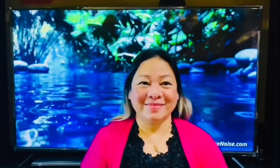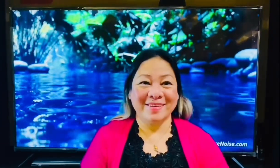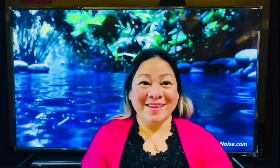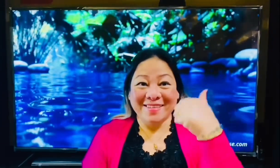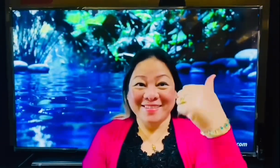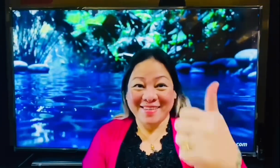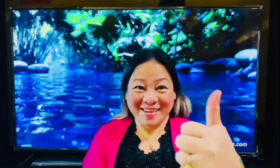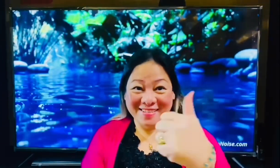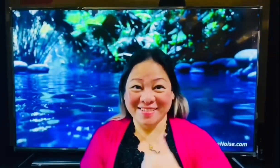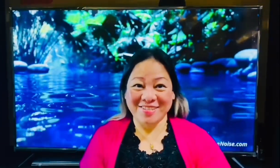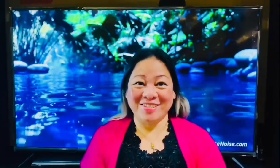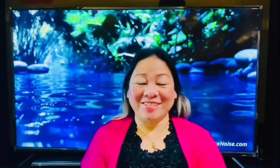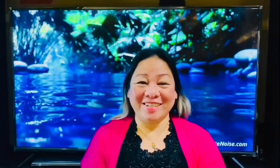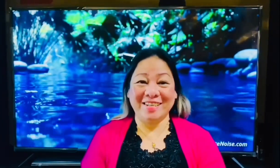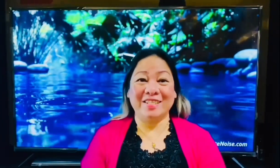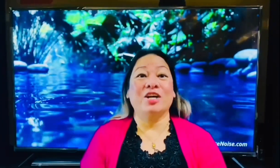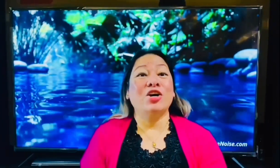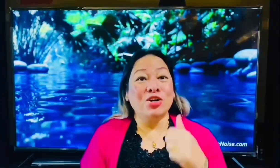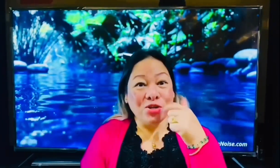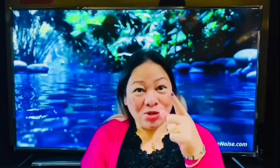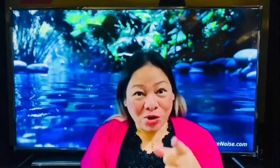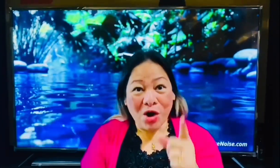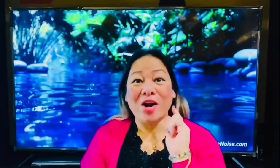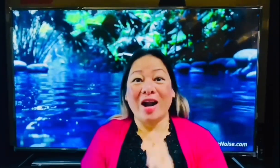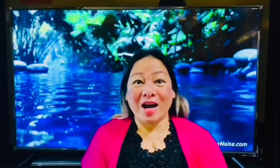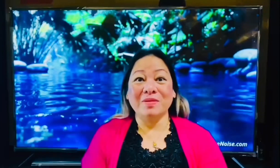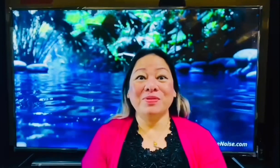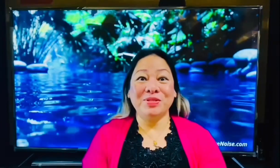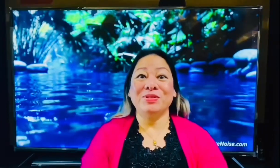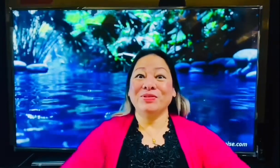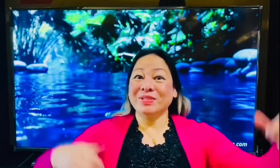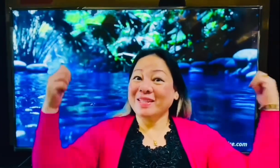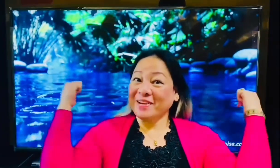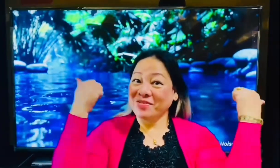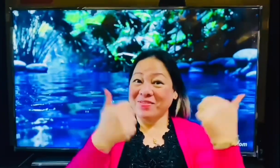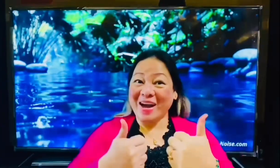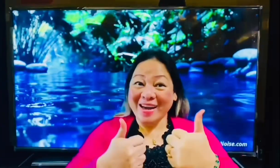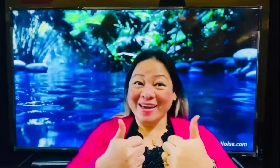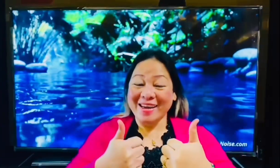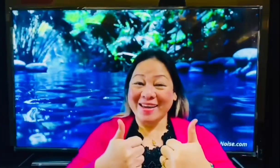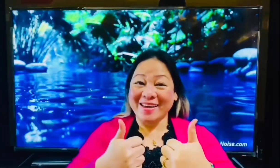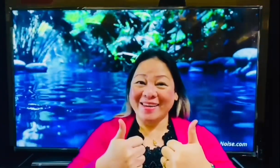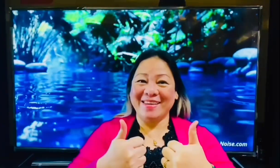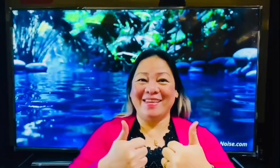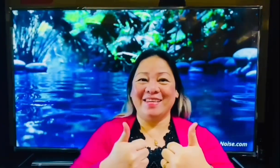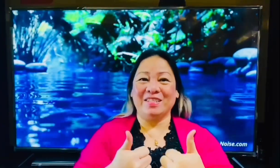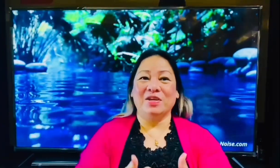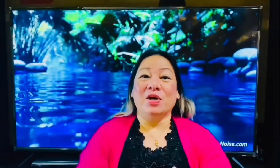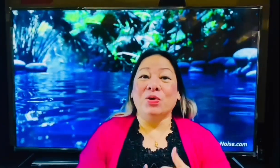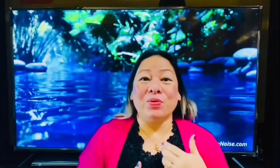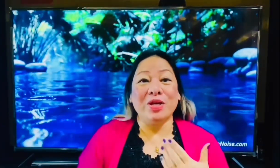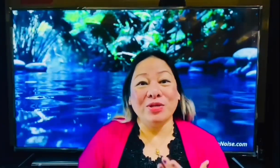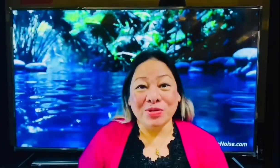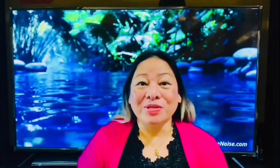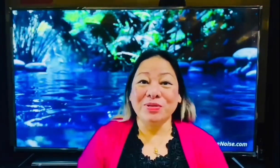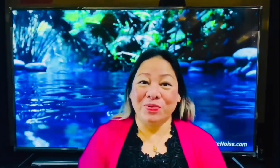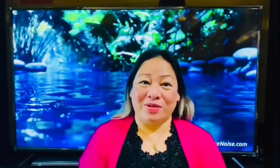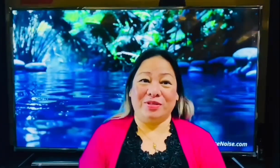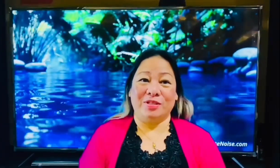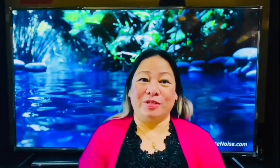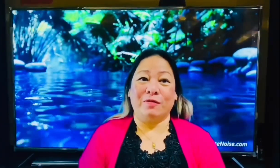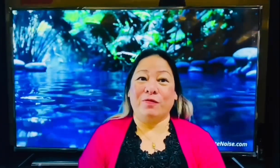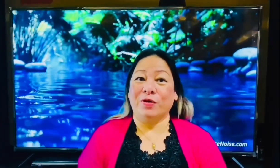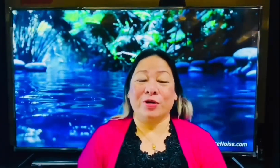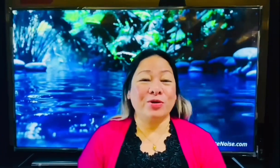yes children you're absolutely right we use